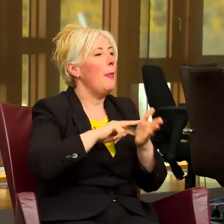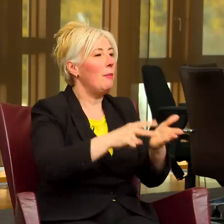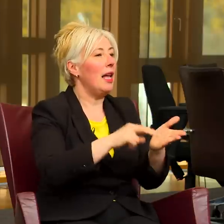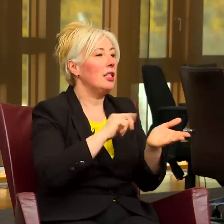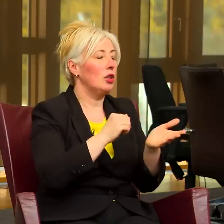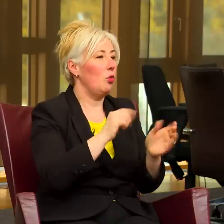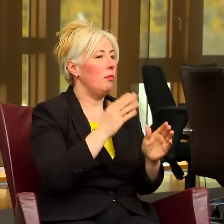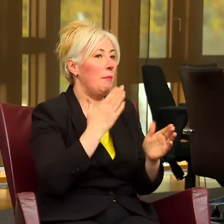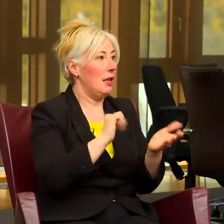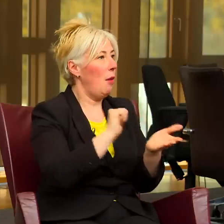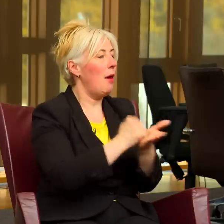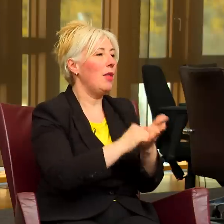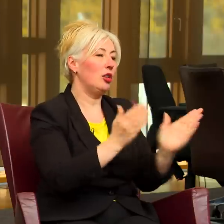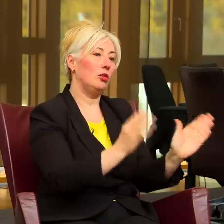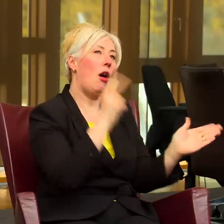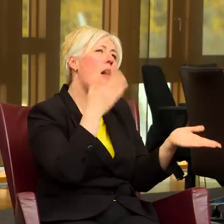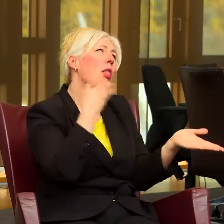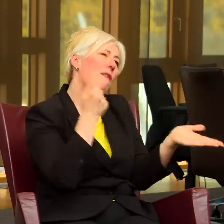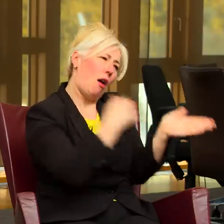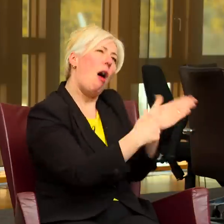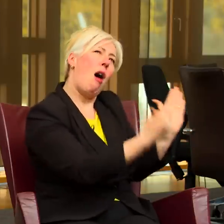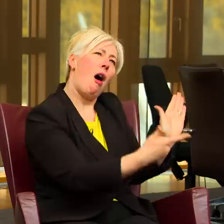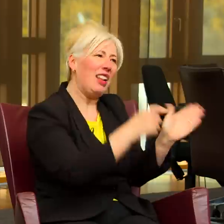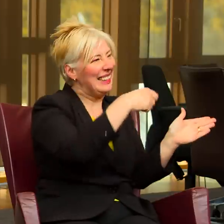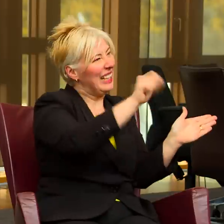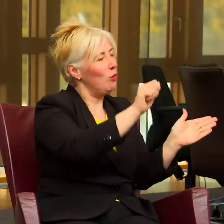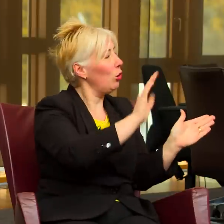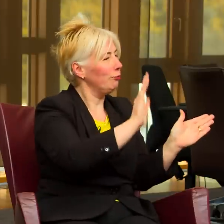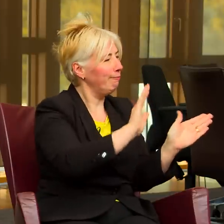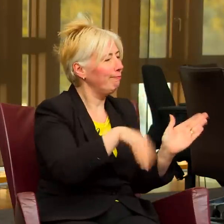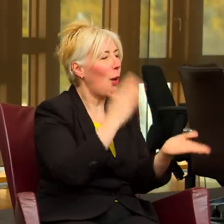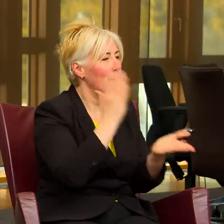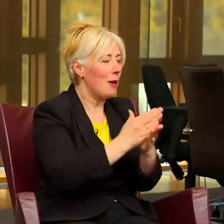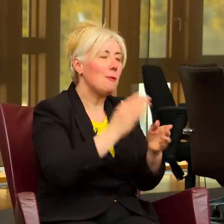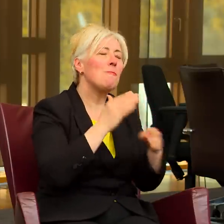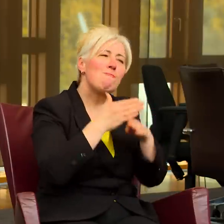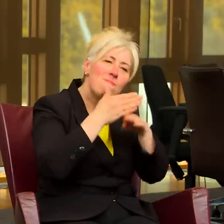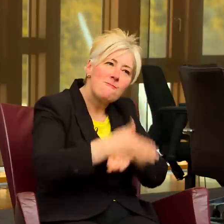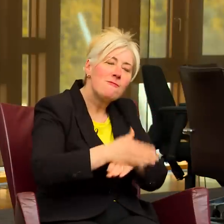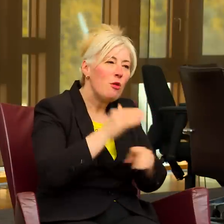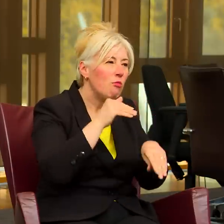box ticking exercise but actually make a practical difference to the deaf and deafblind community of Scotland.